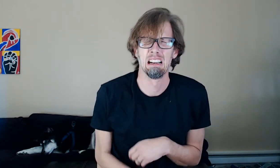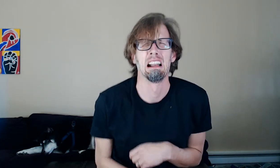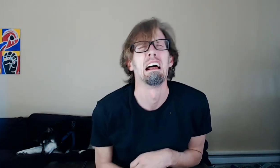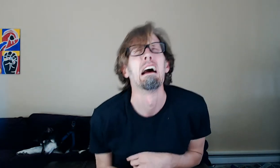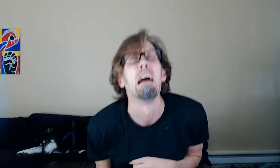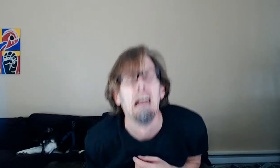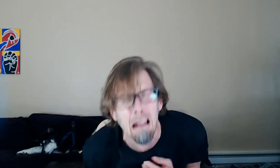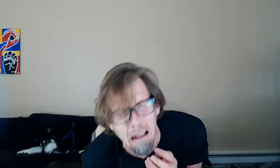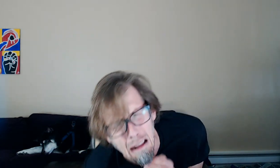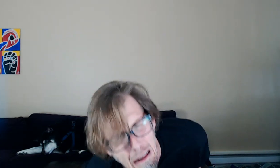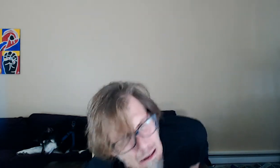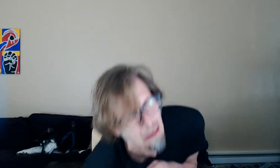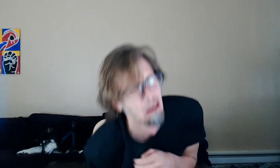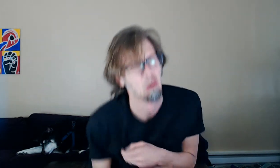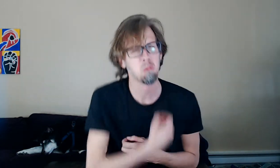and then put everything back to where it was.